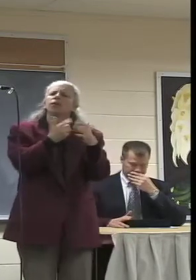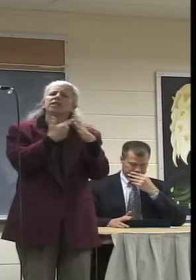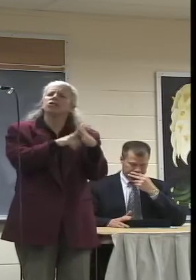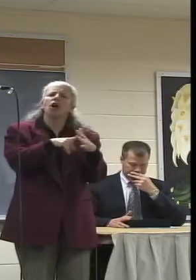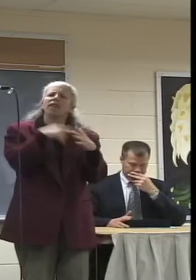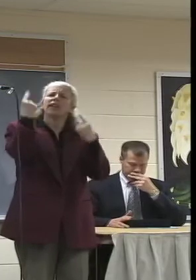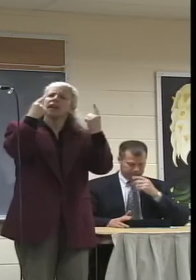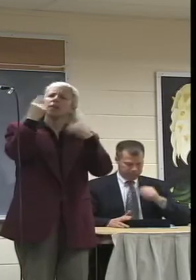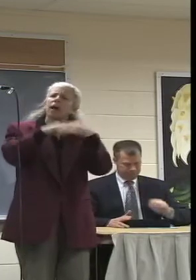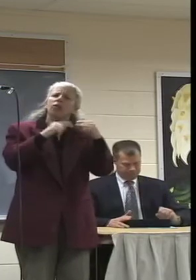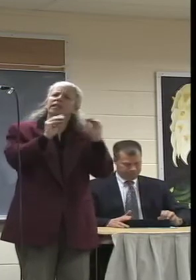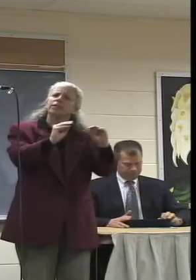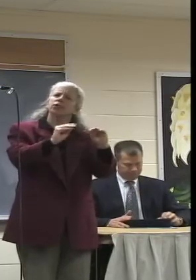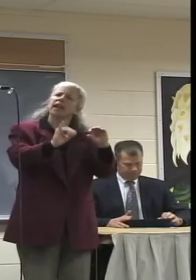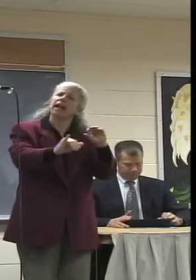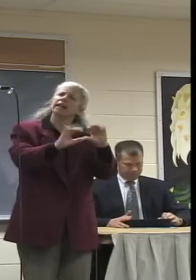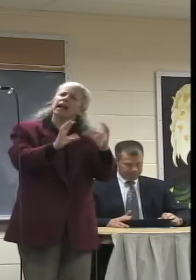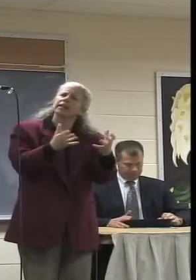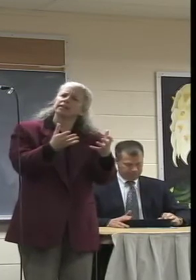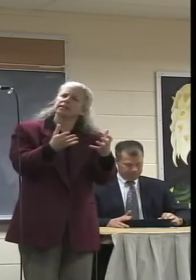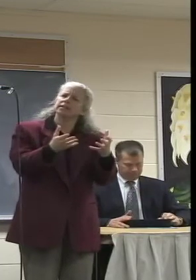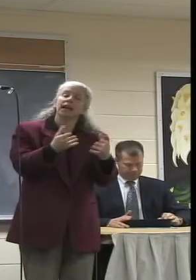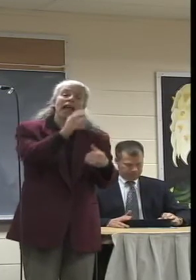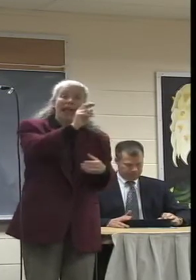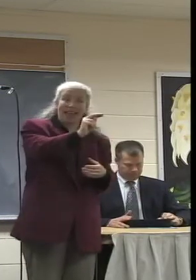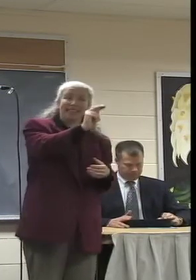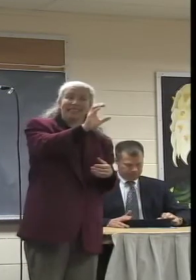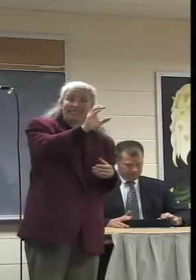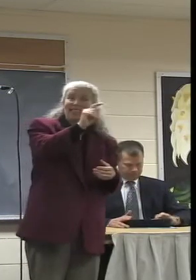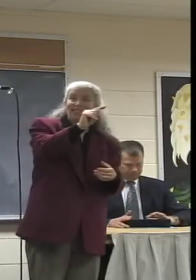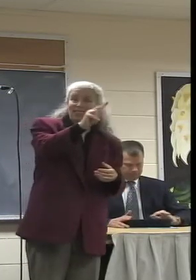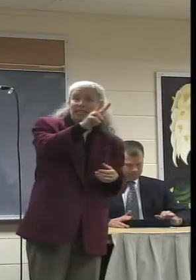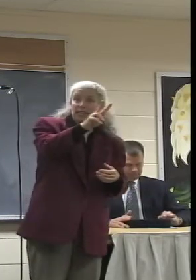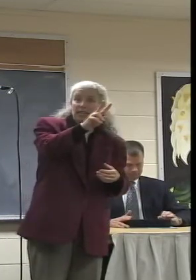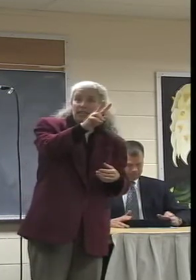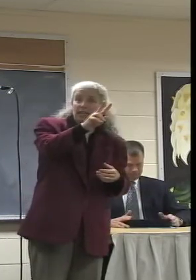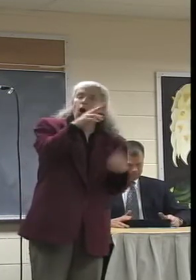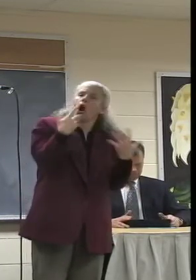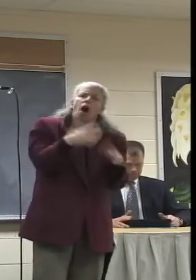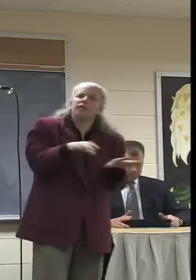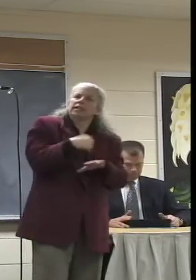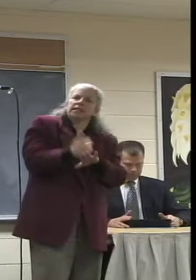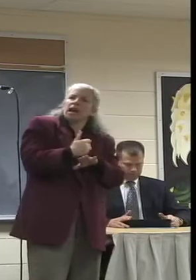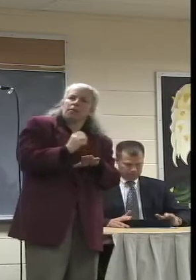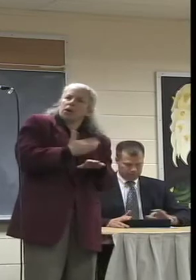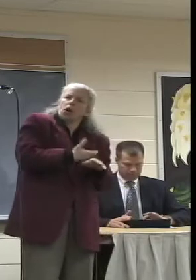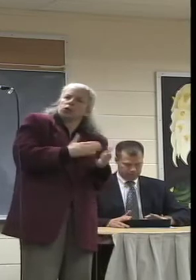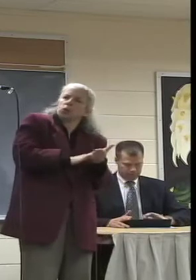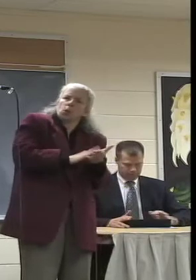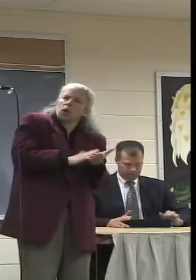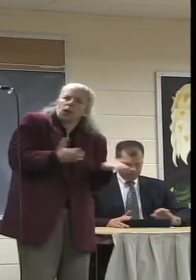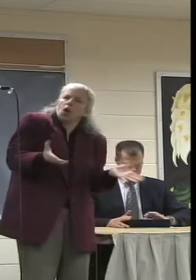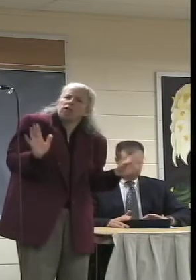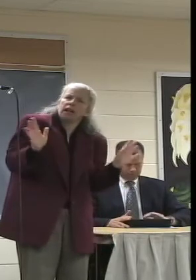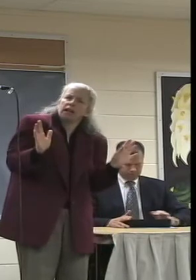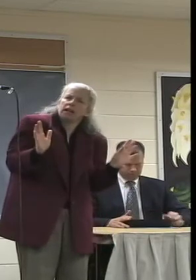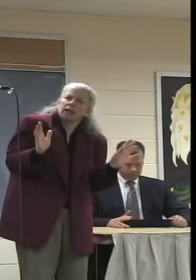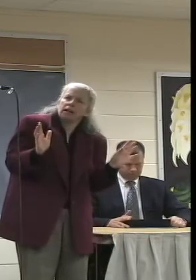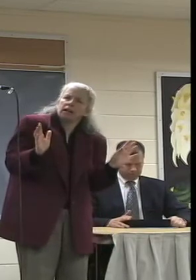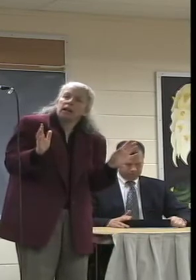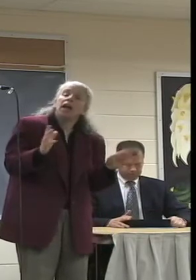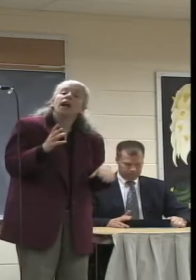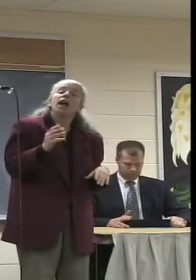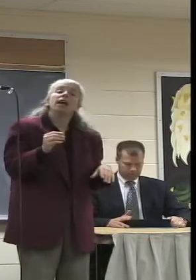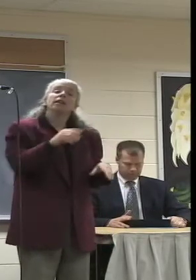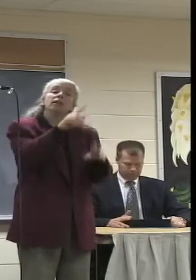It came about because NCTV was in the building. And it came about because of who we hired.